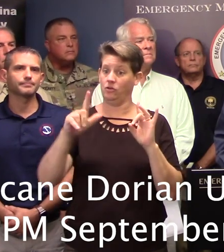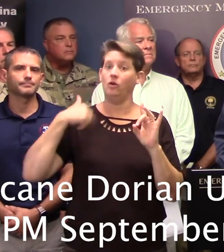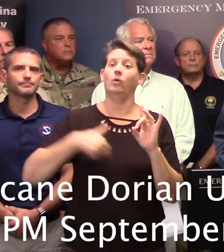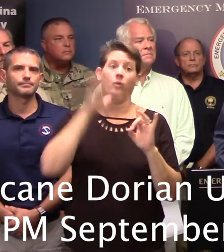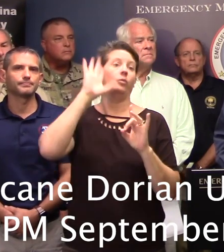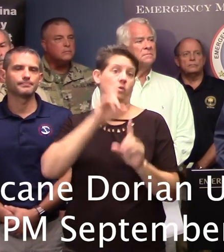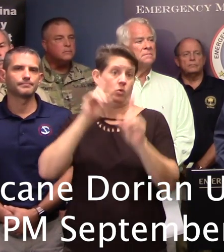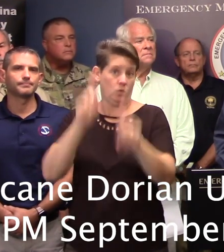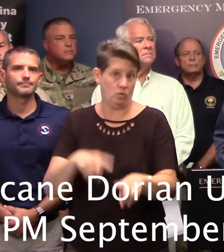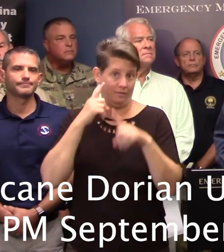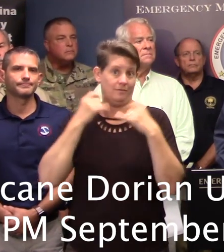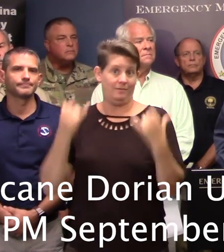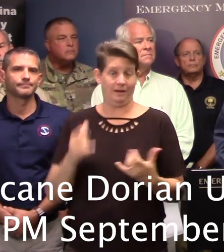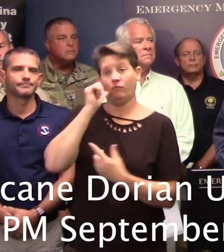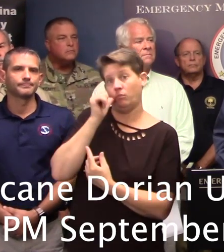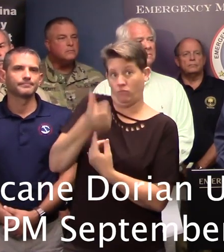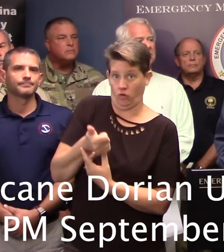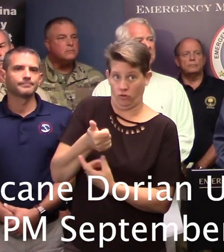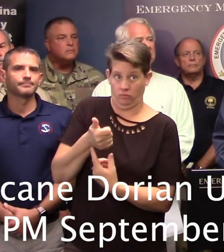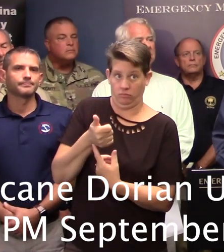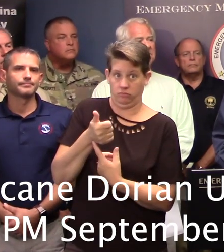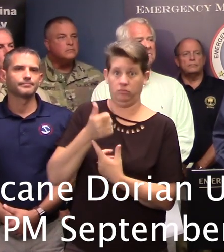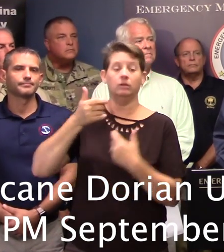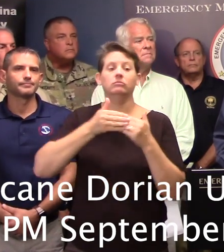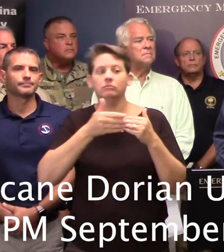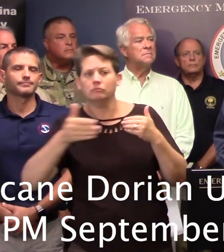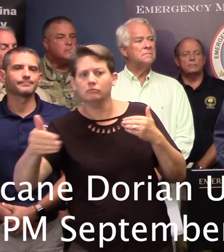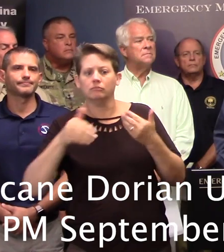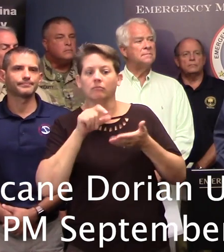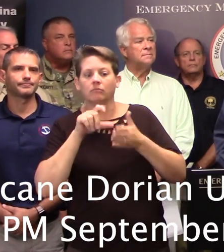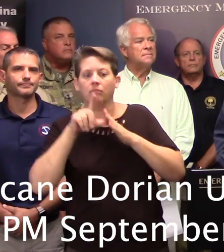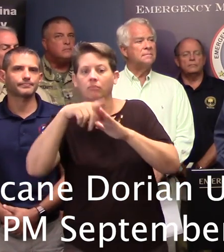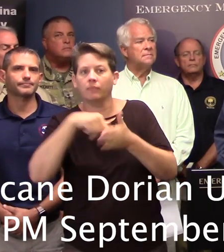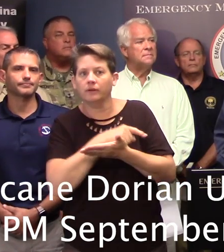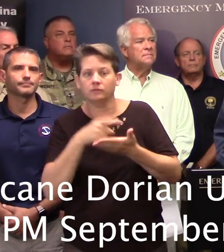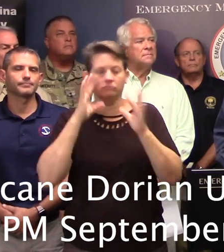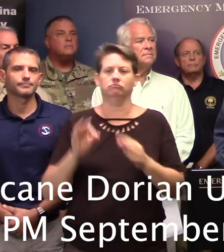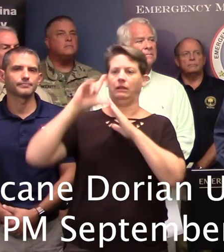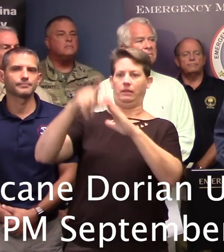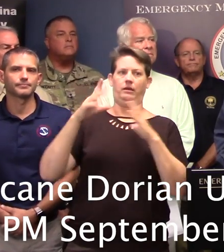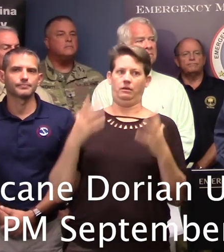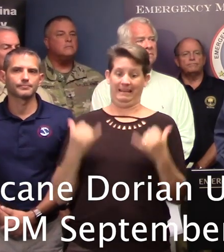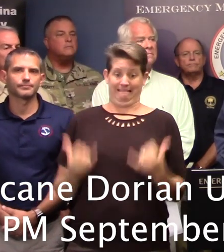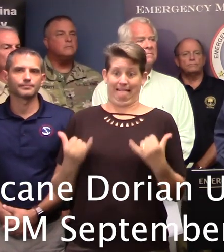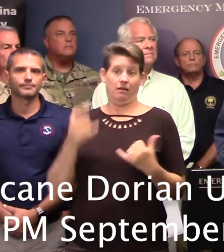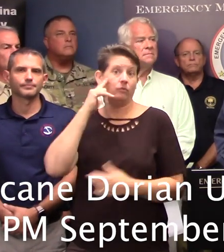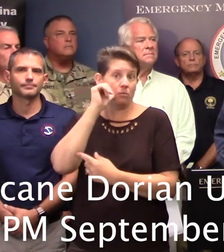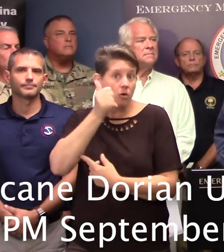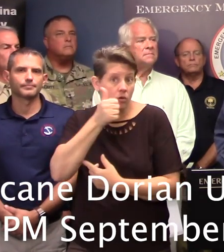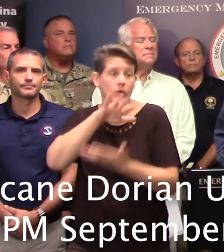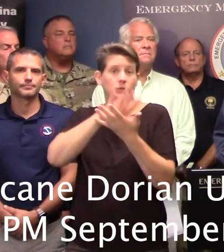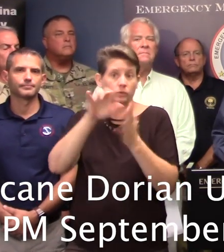order to be closed tomorrow. Later days, we'll, we'll make those decisions later. But for schools and state